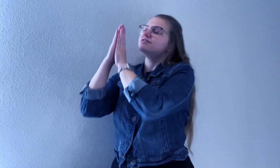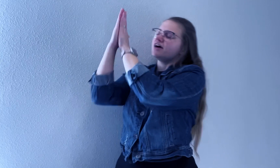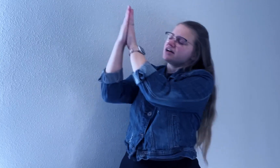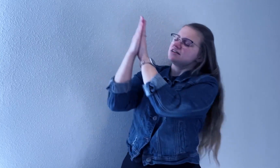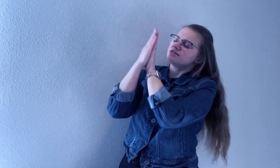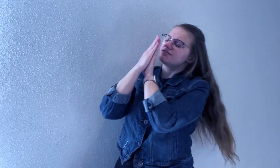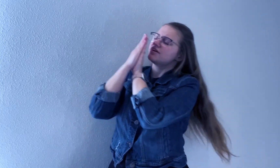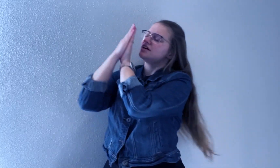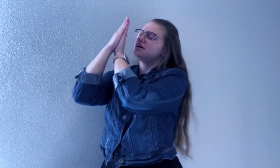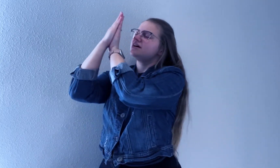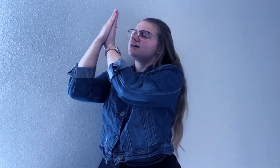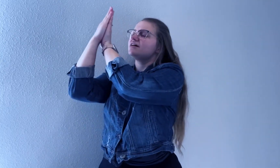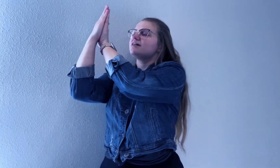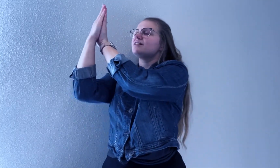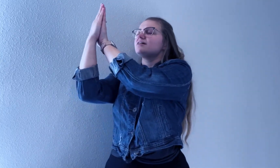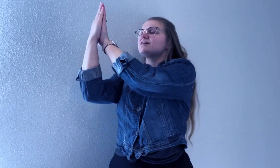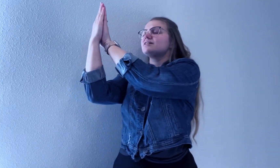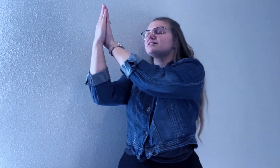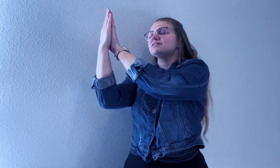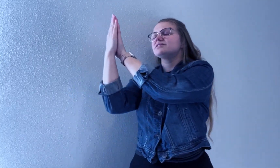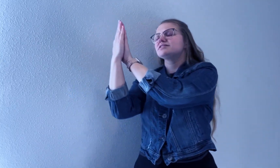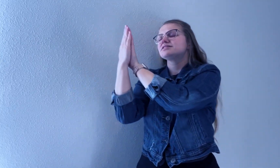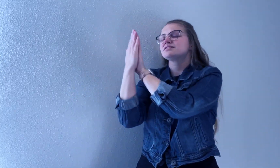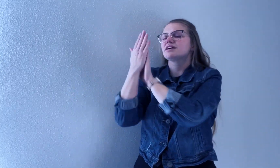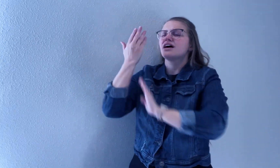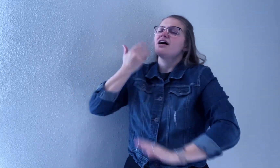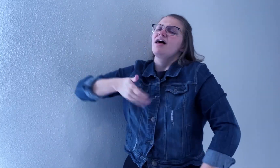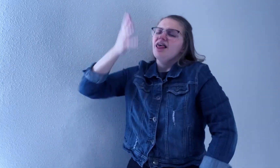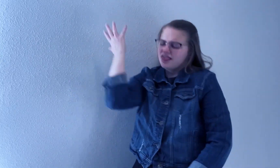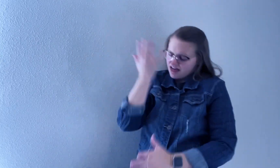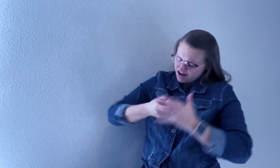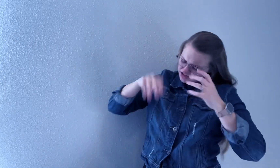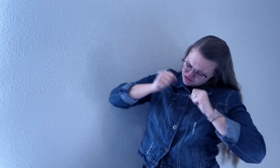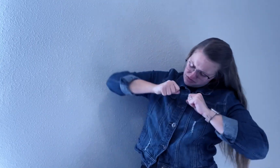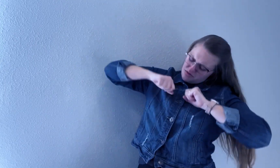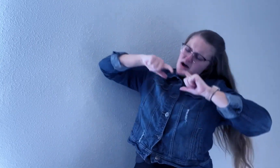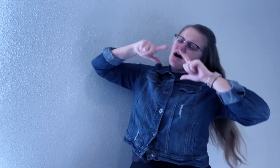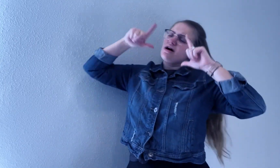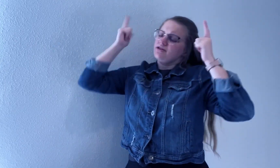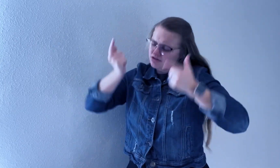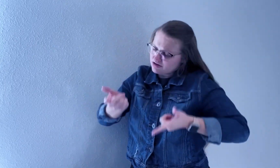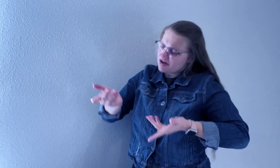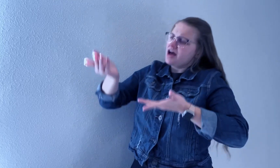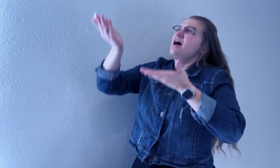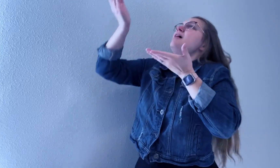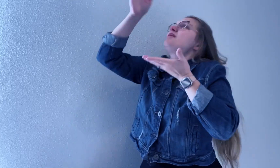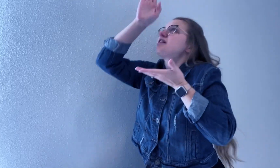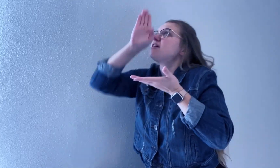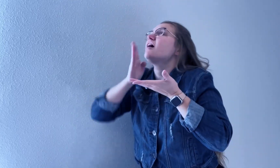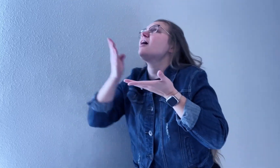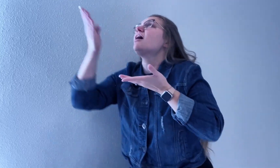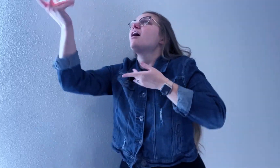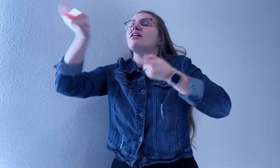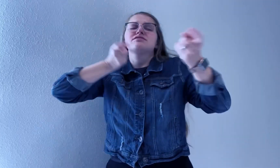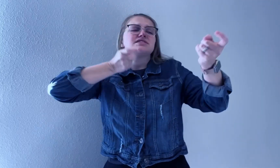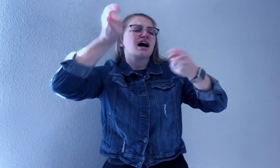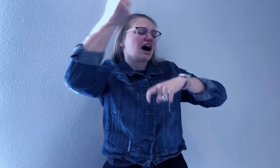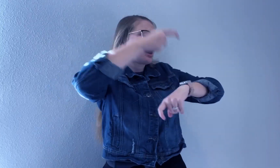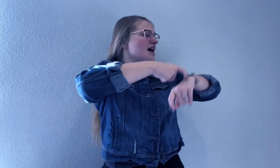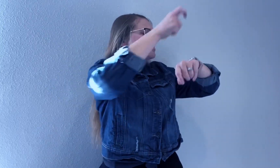face to face Lost in wonder-eyed, the god of time